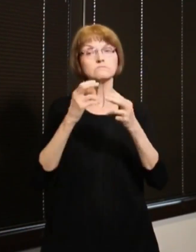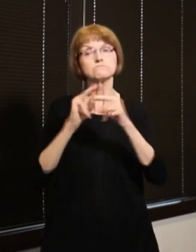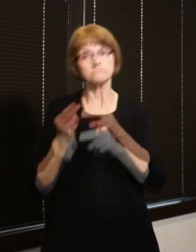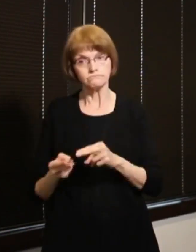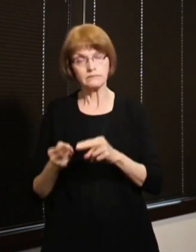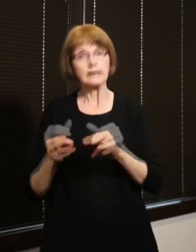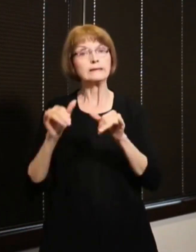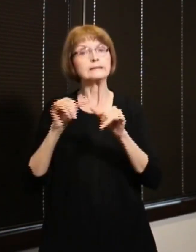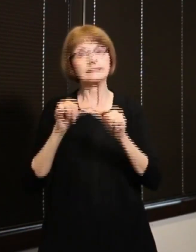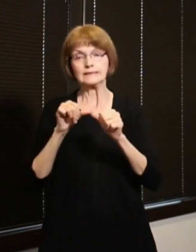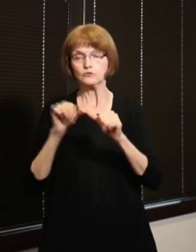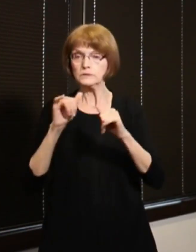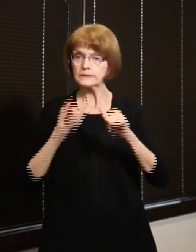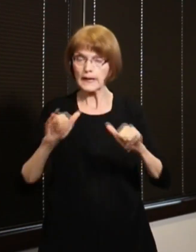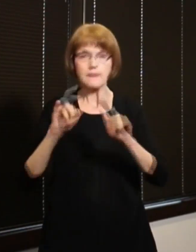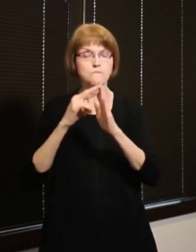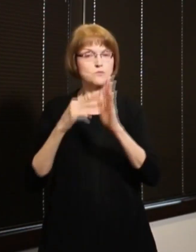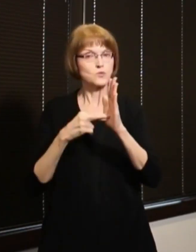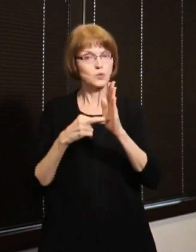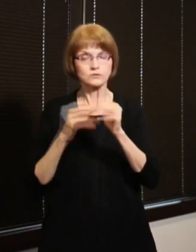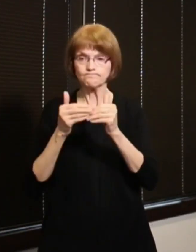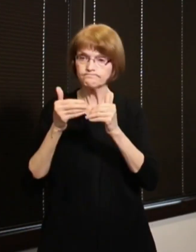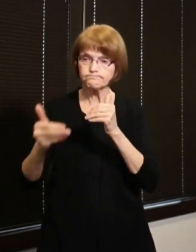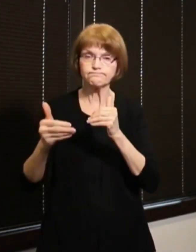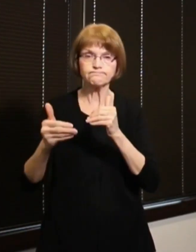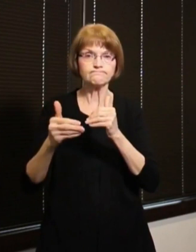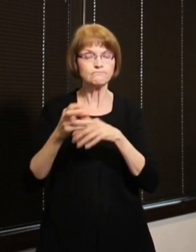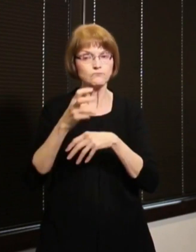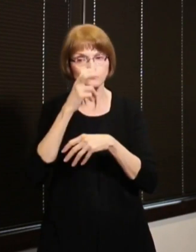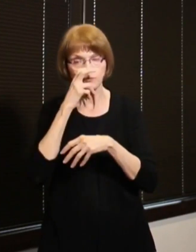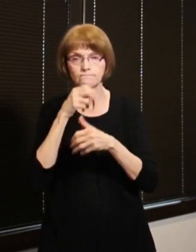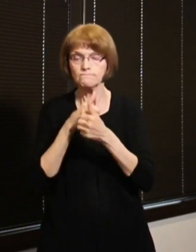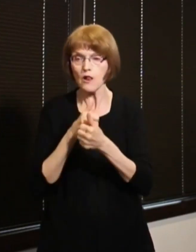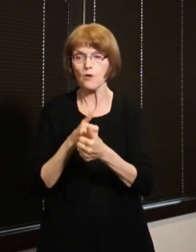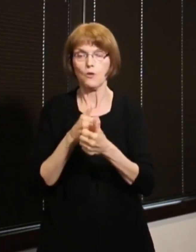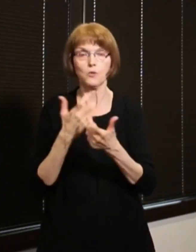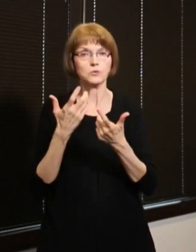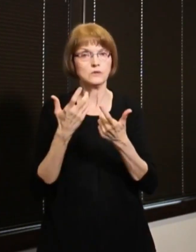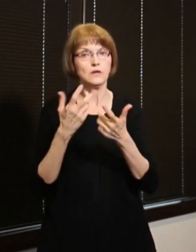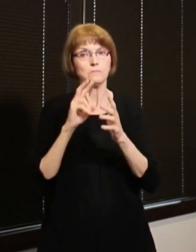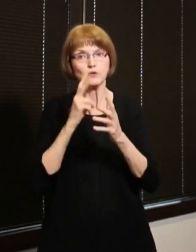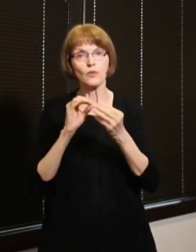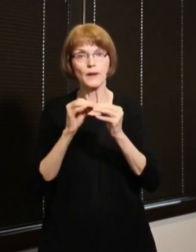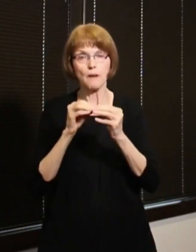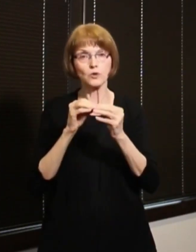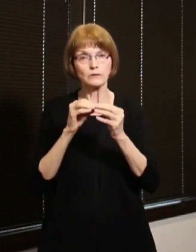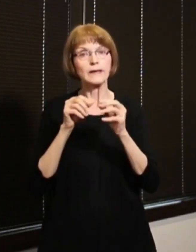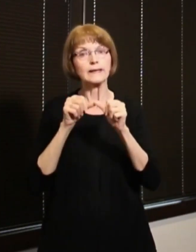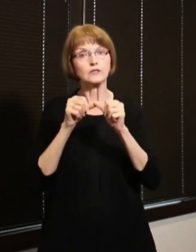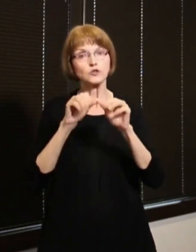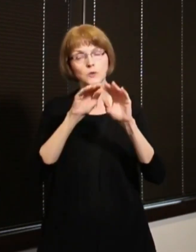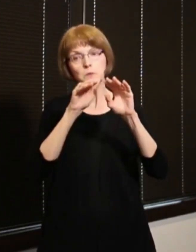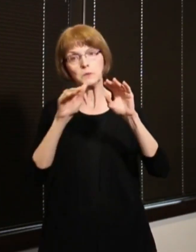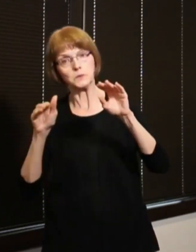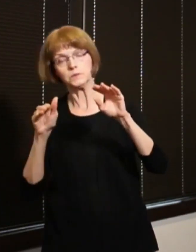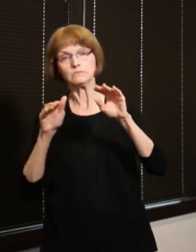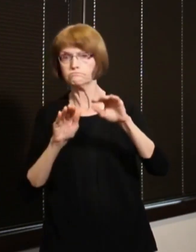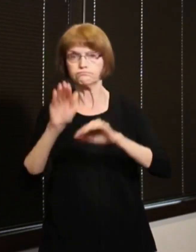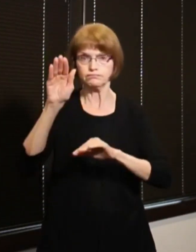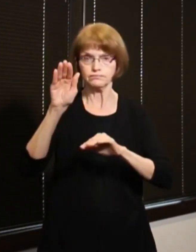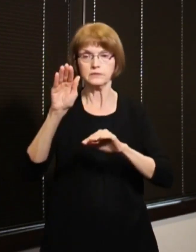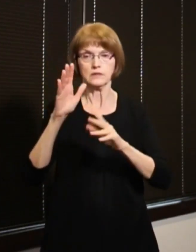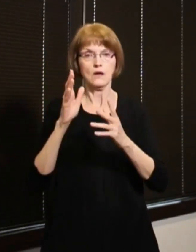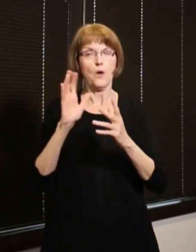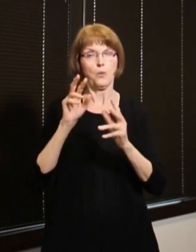while we go forward. But again, we'll keep an eye on the data to make sure that we are